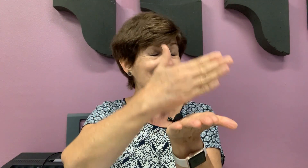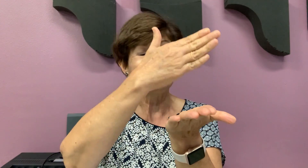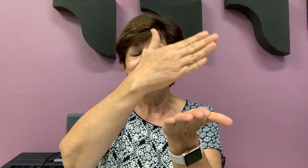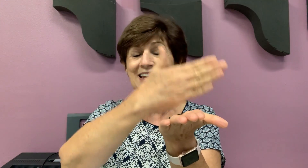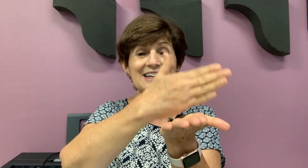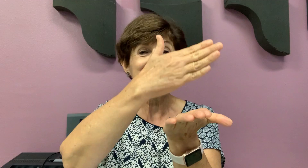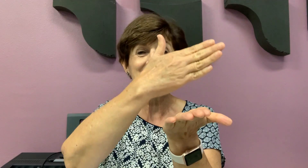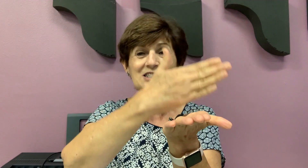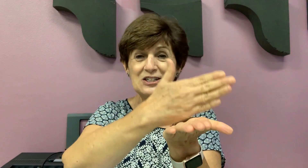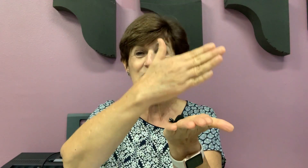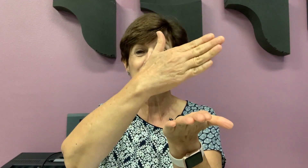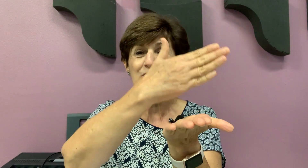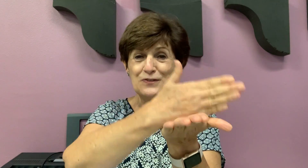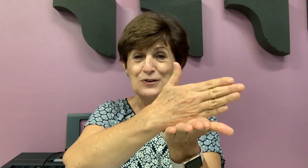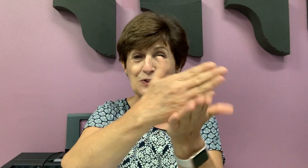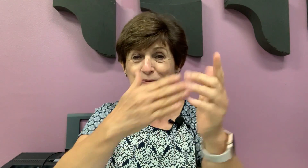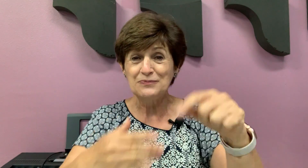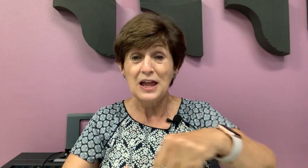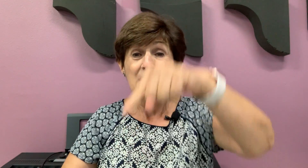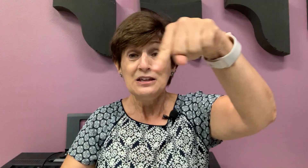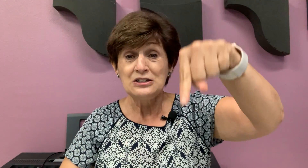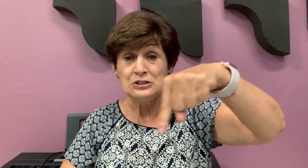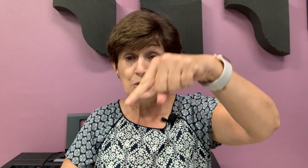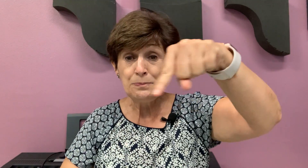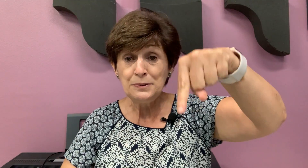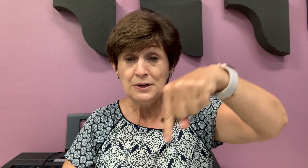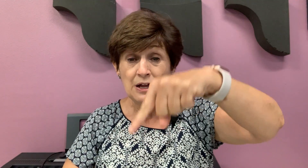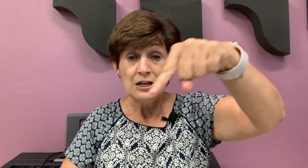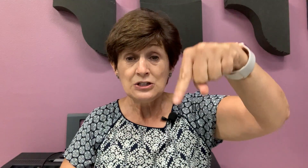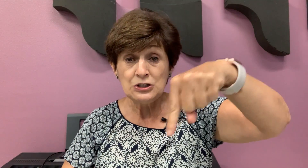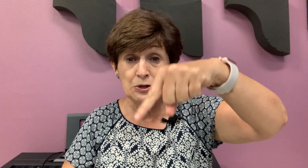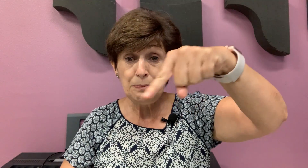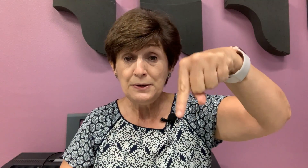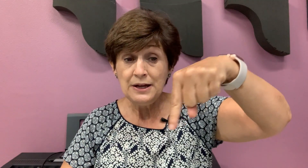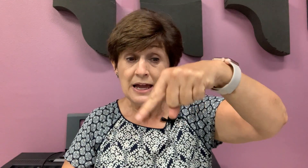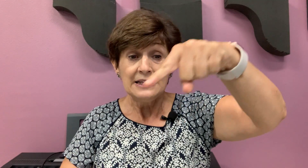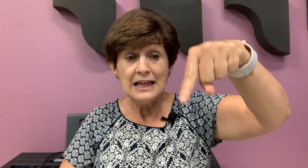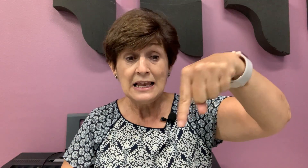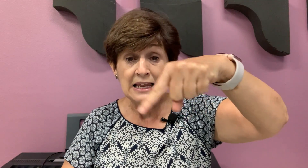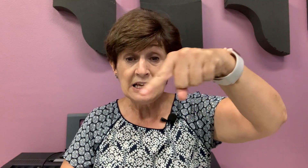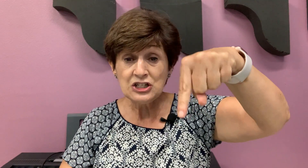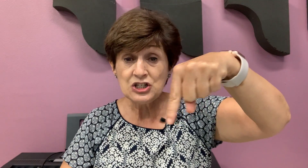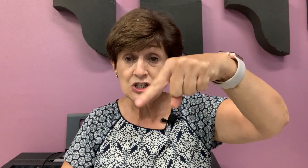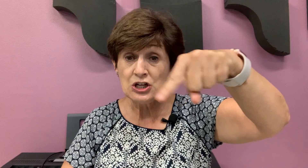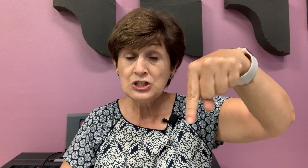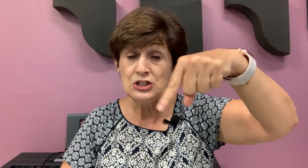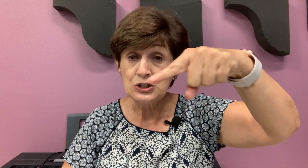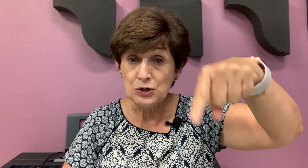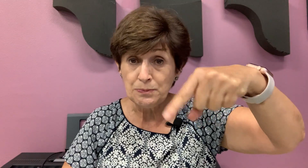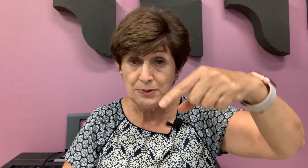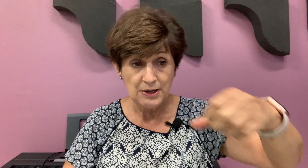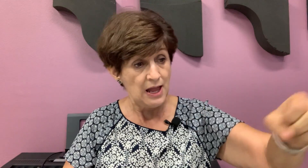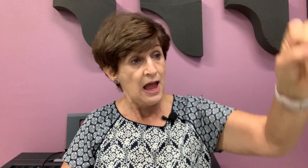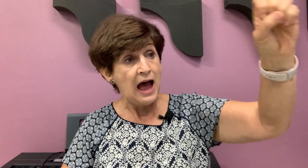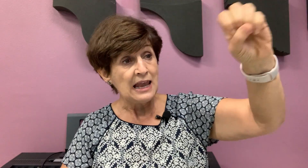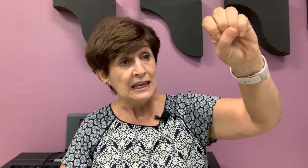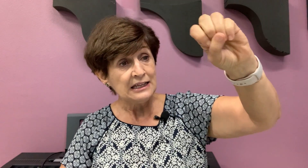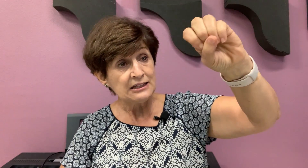It's delicious food. Soup, soup, delicious soup. A little